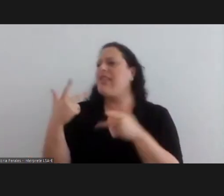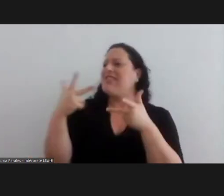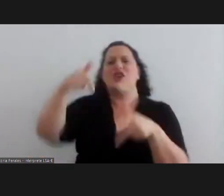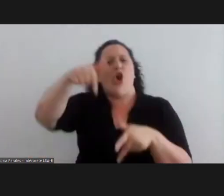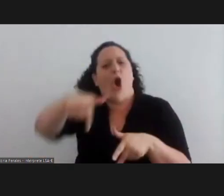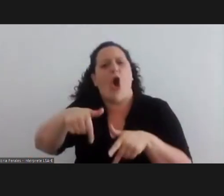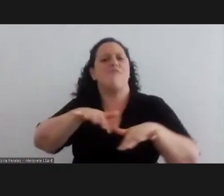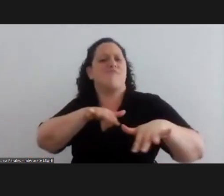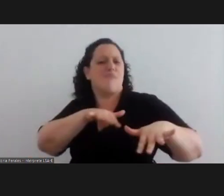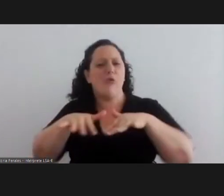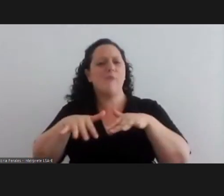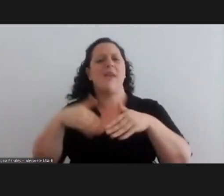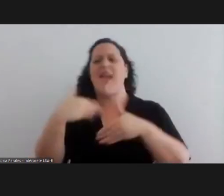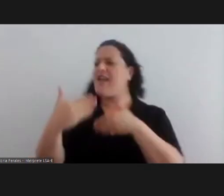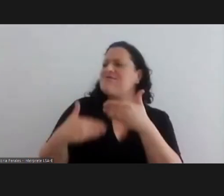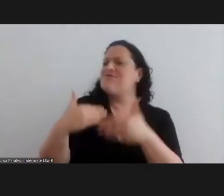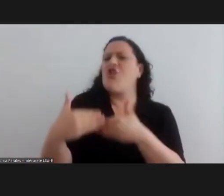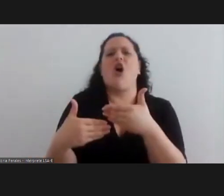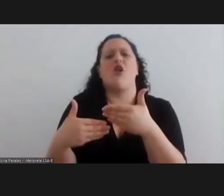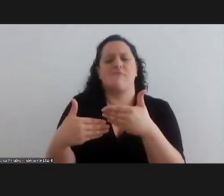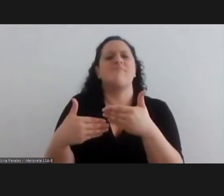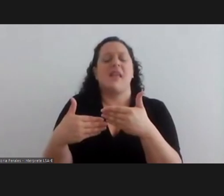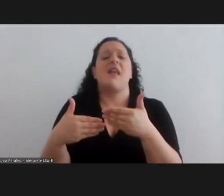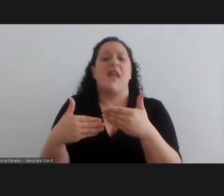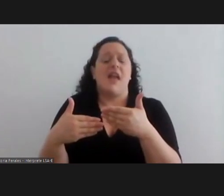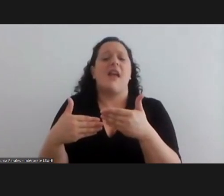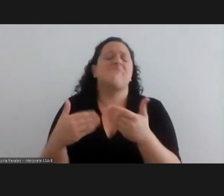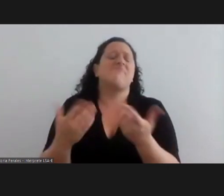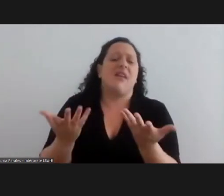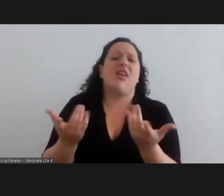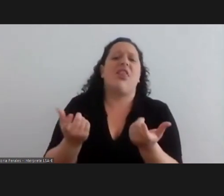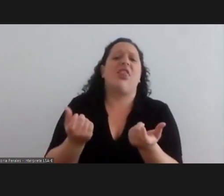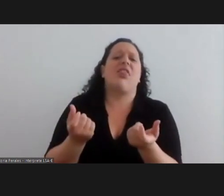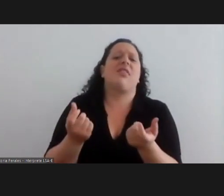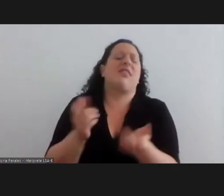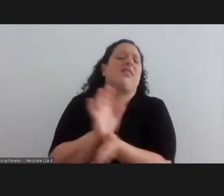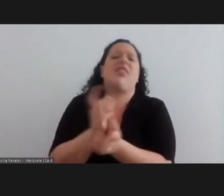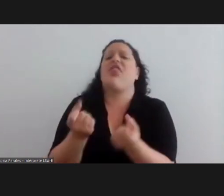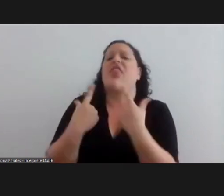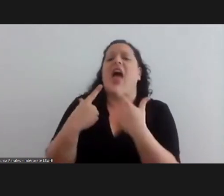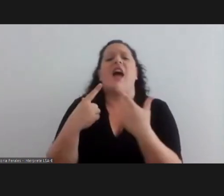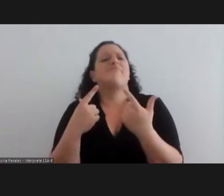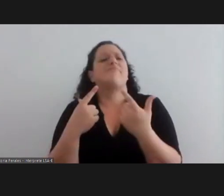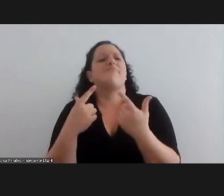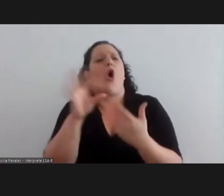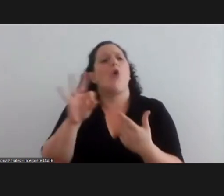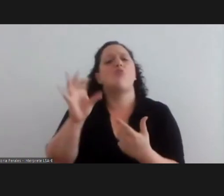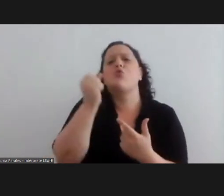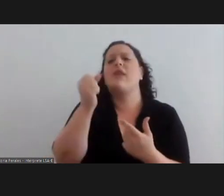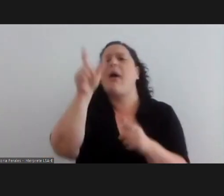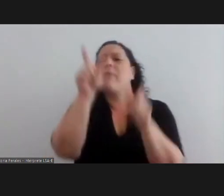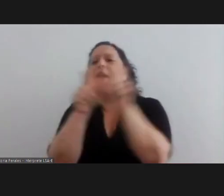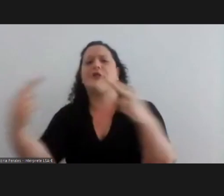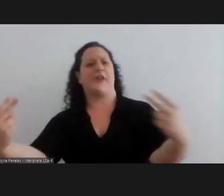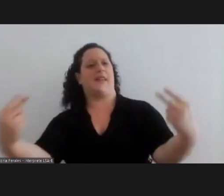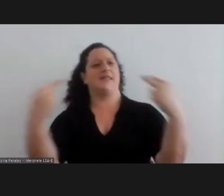are starting a movement which has placed our gaze on,